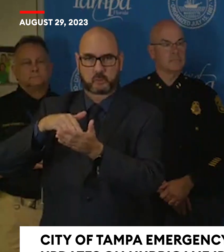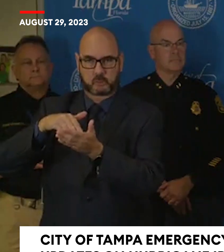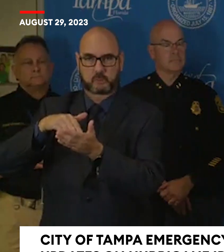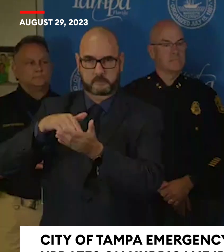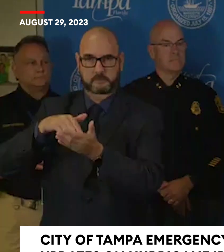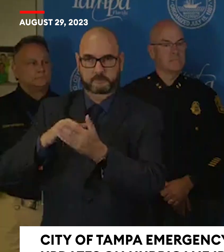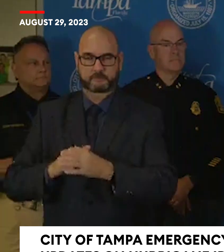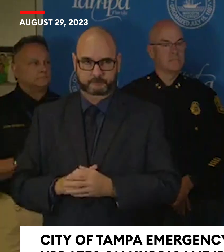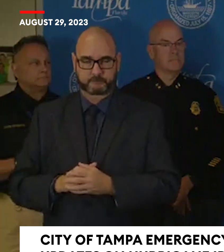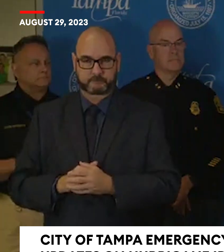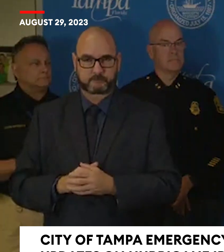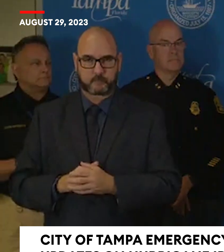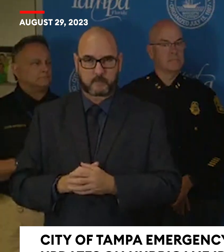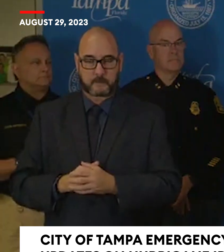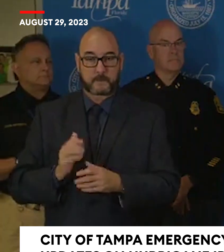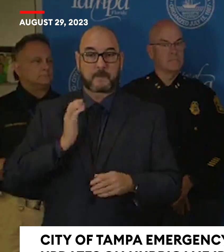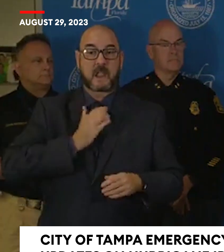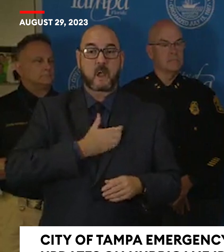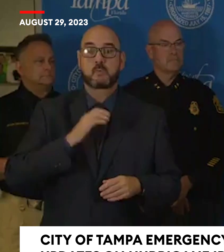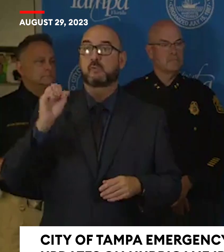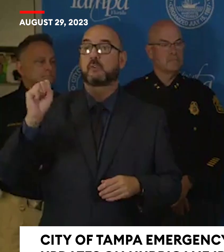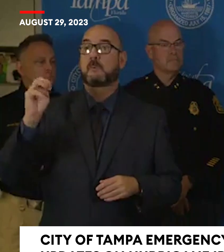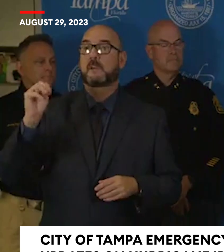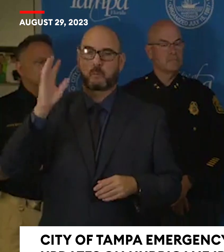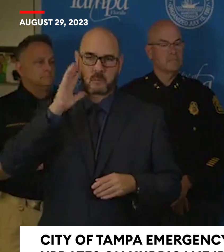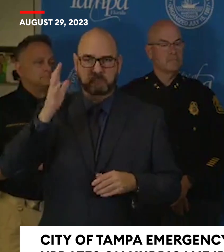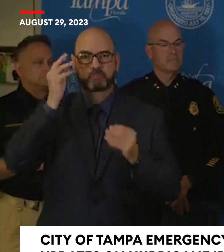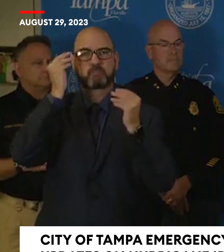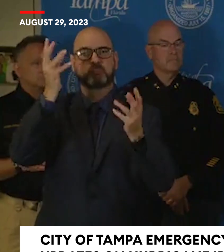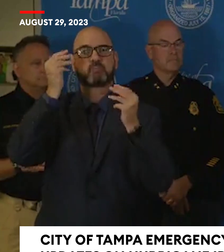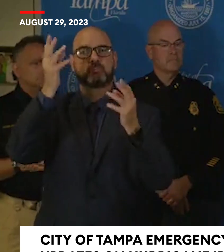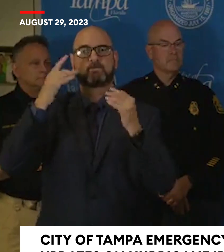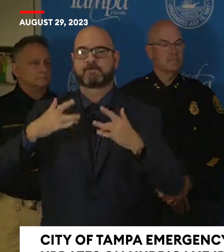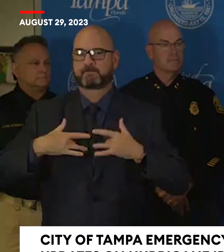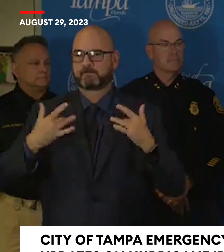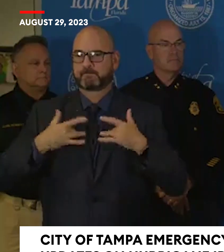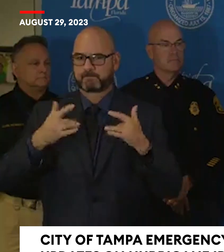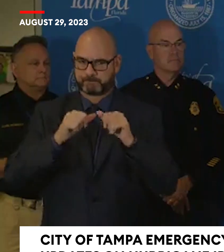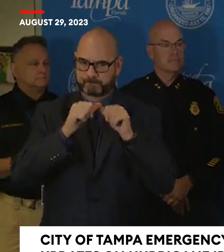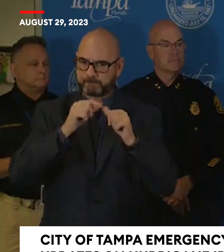social channels updated, so check them regularly during the storm.